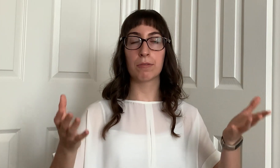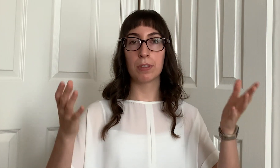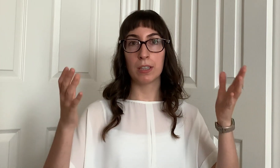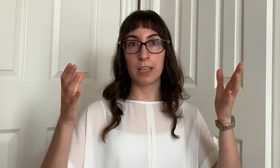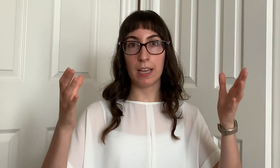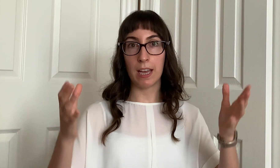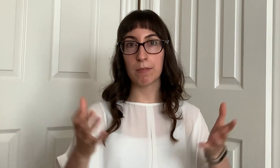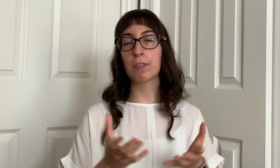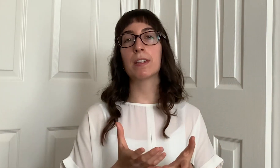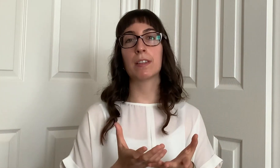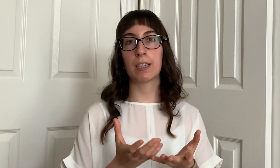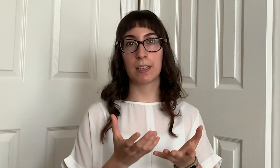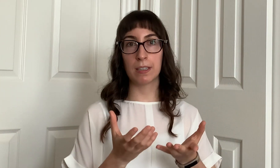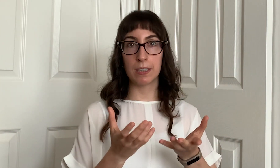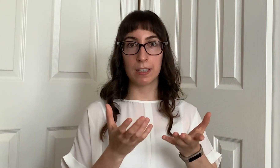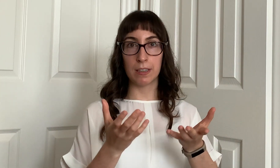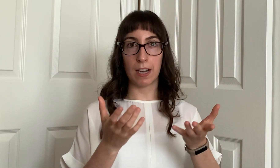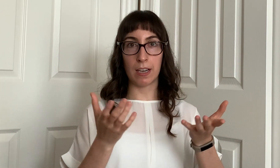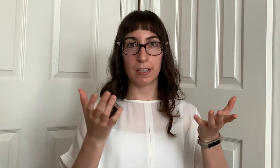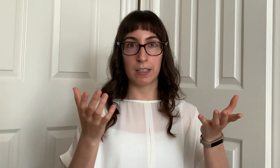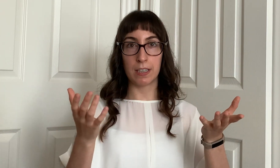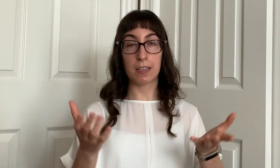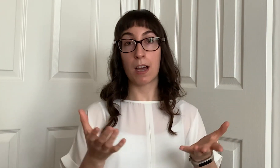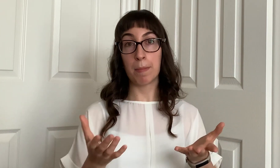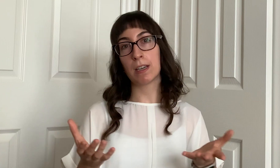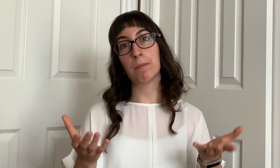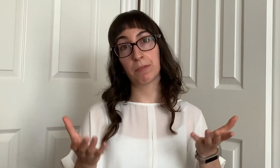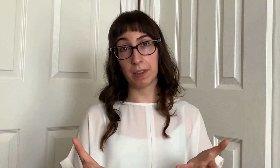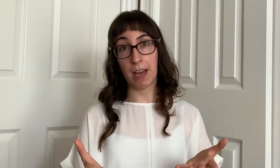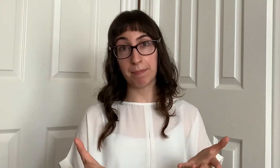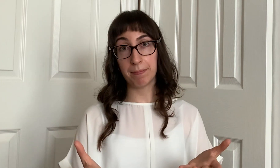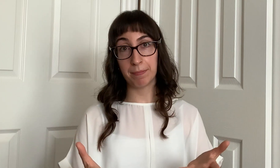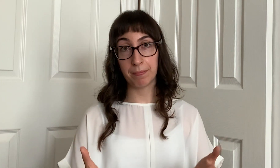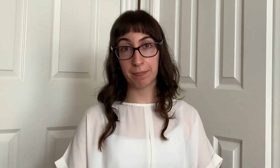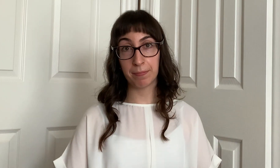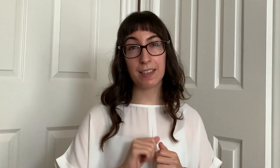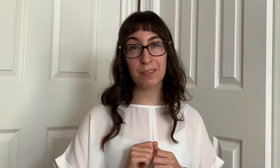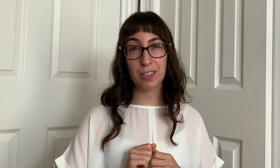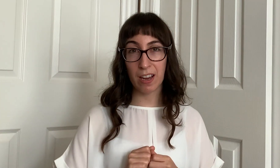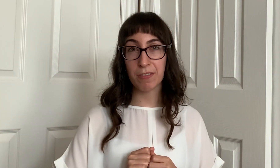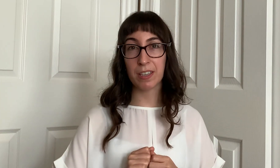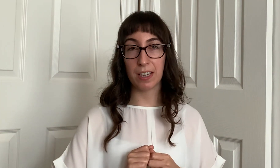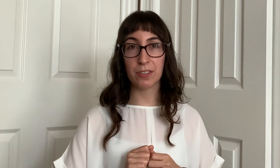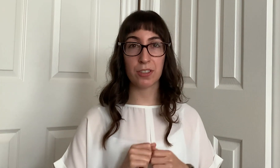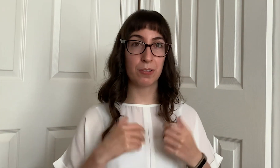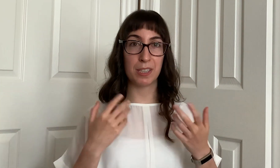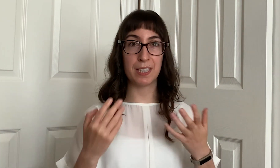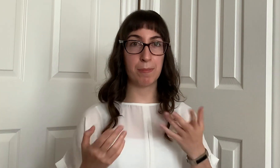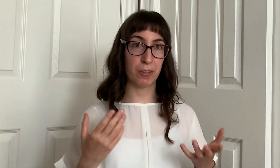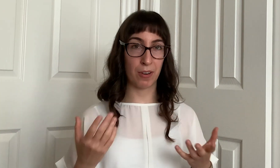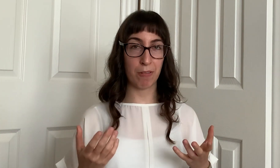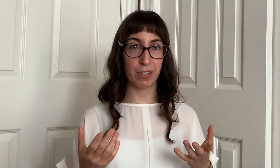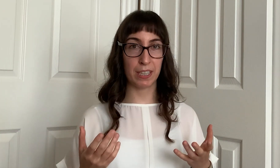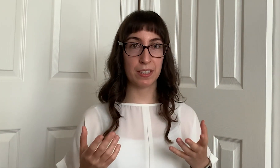everything that is coming up for them instead of diving into the demographics